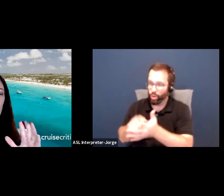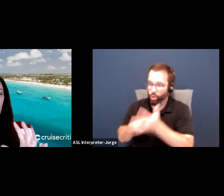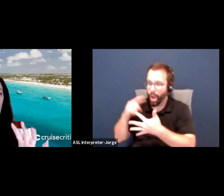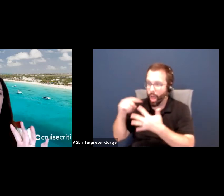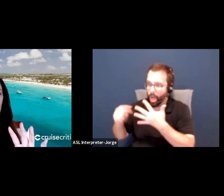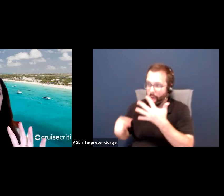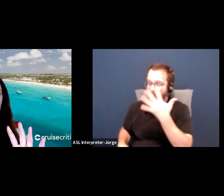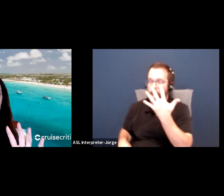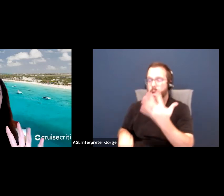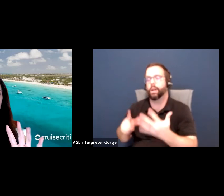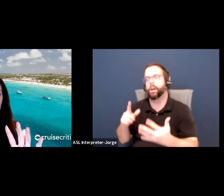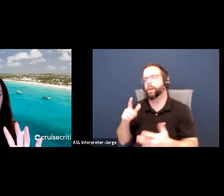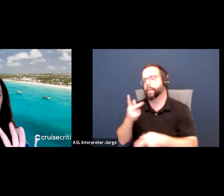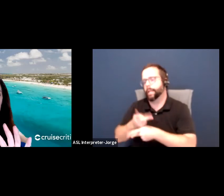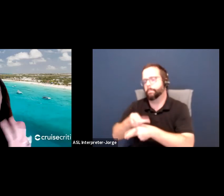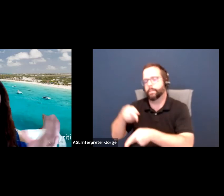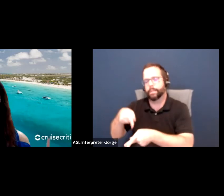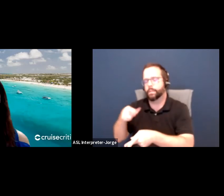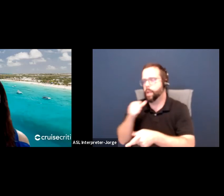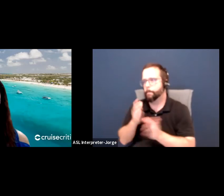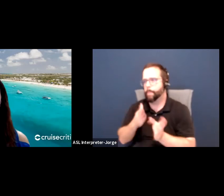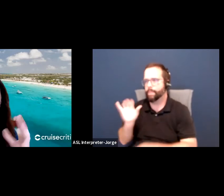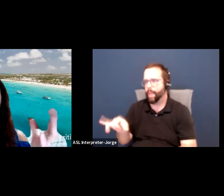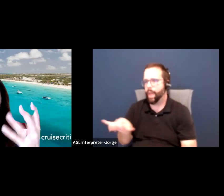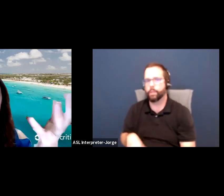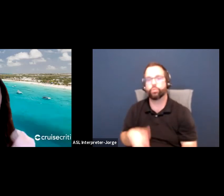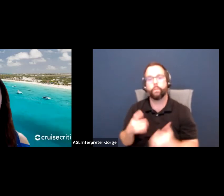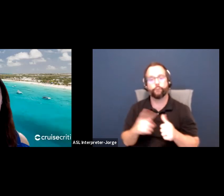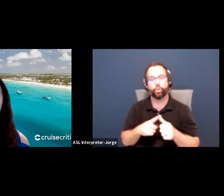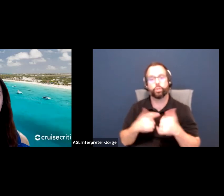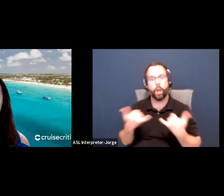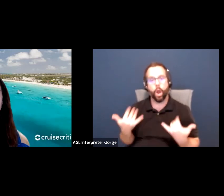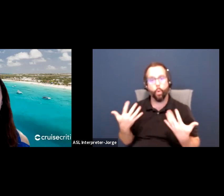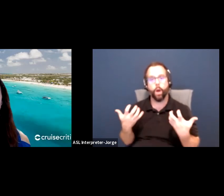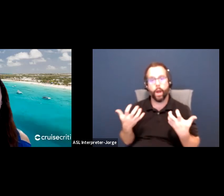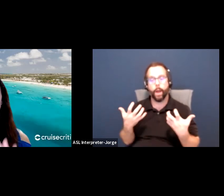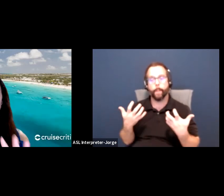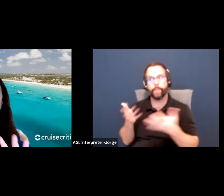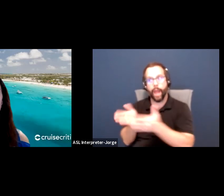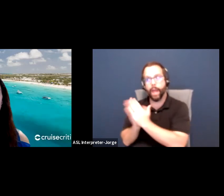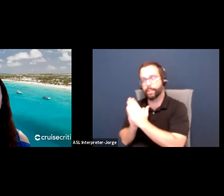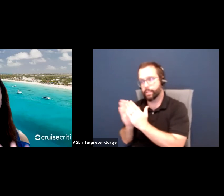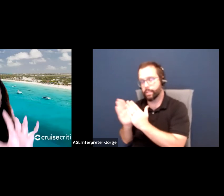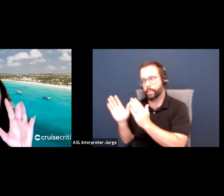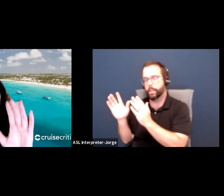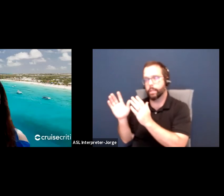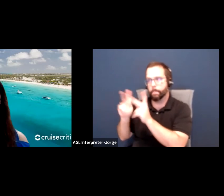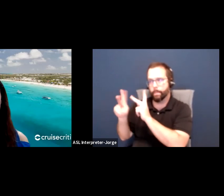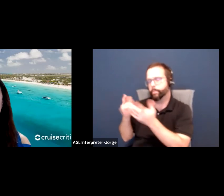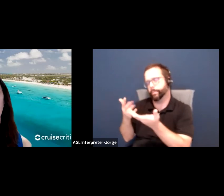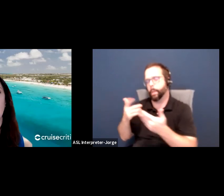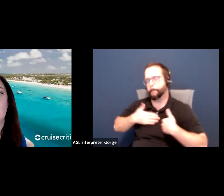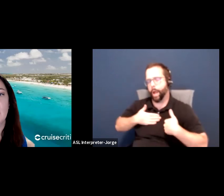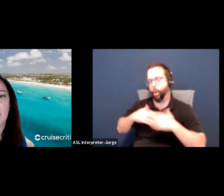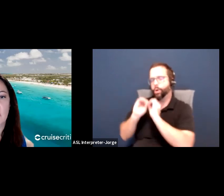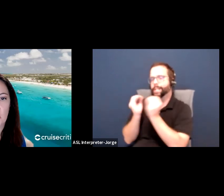the people who, the organization I'm working with, to go through and put